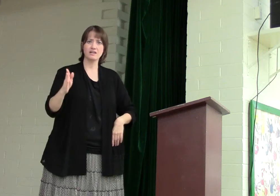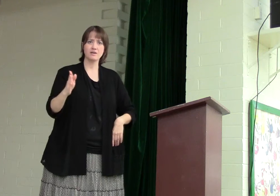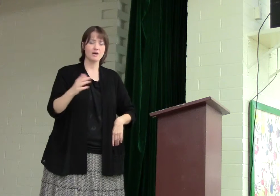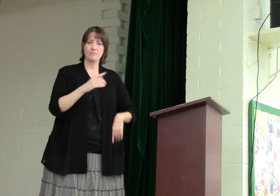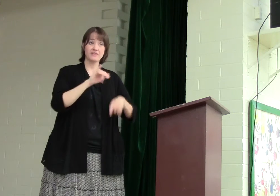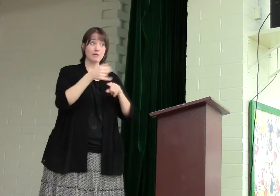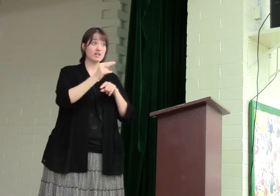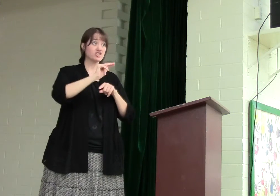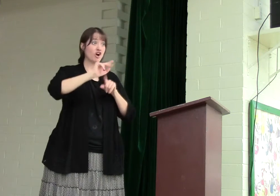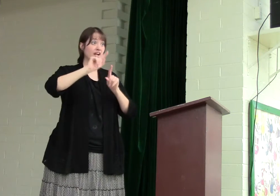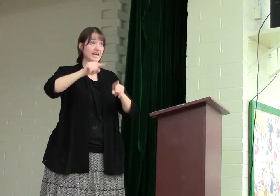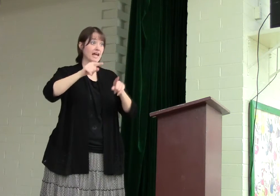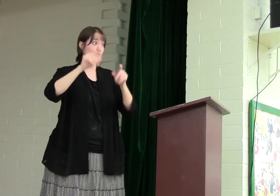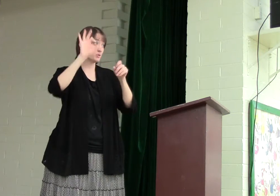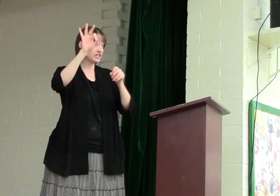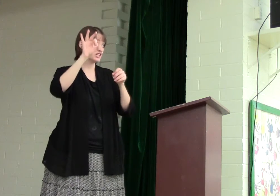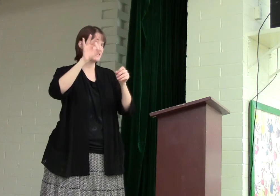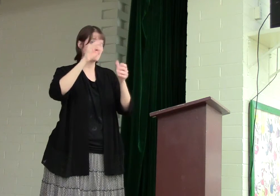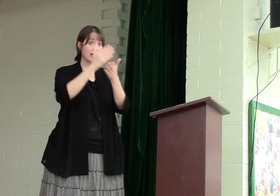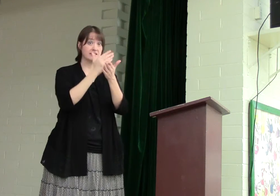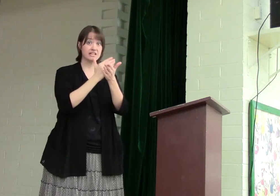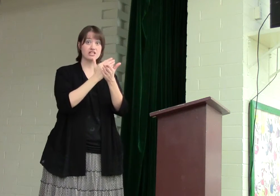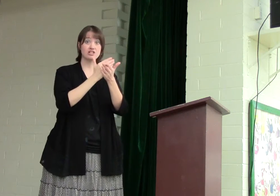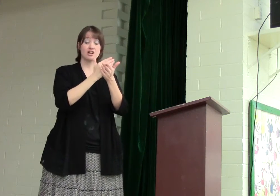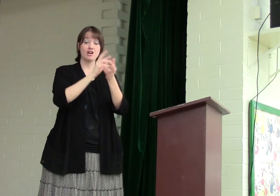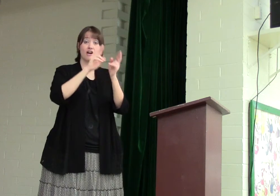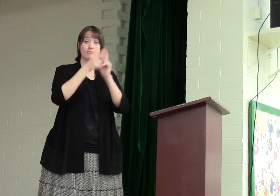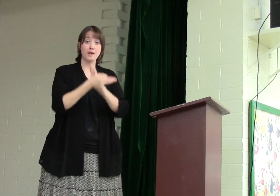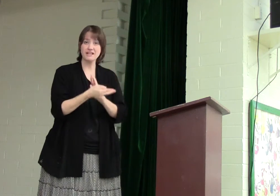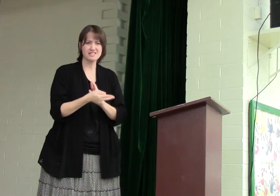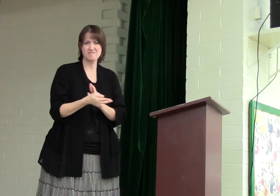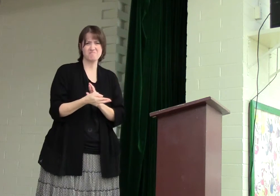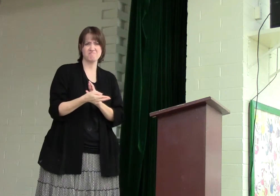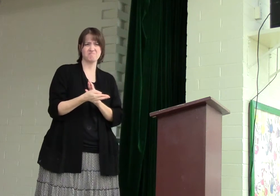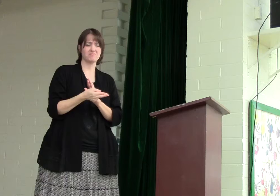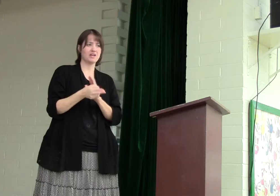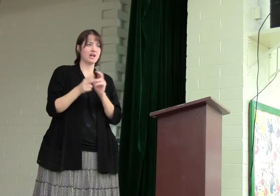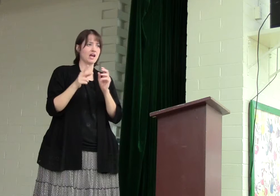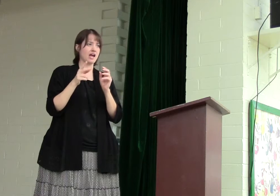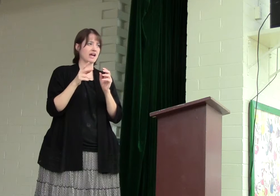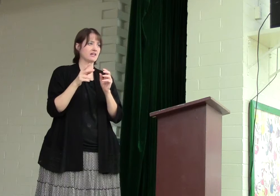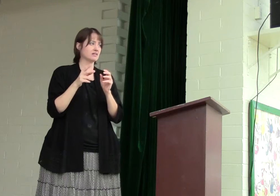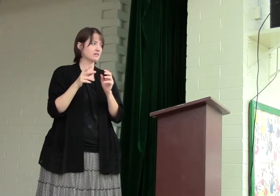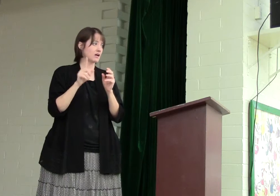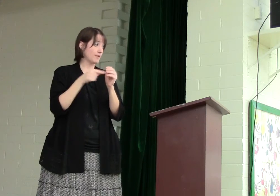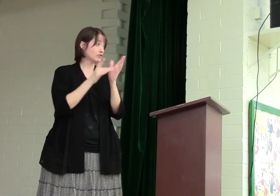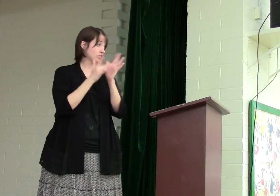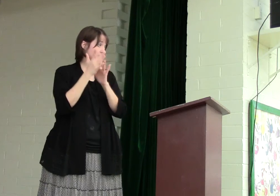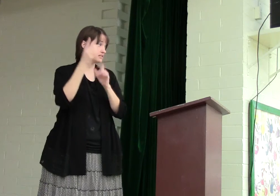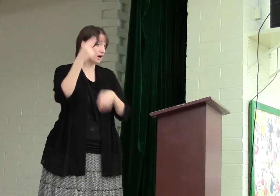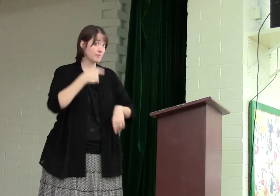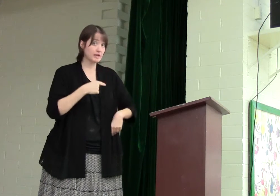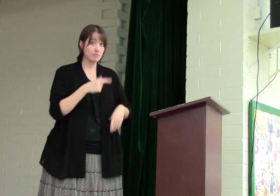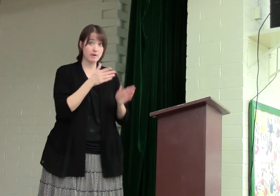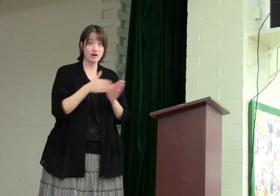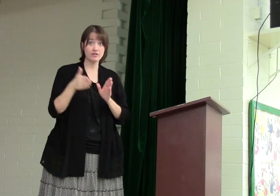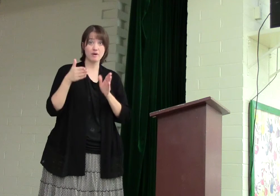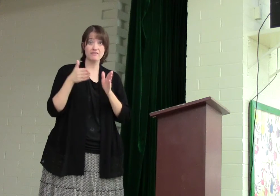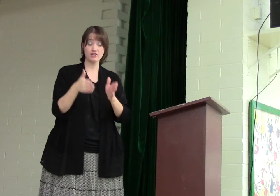But then when John came preaching the message of repentance and about Jesus coming, preparing a way for